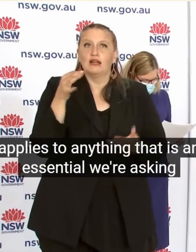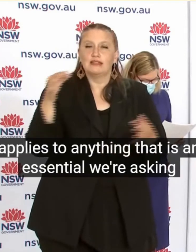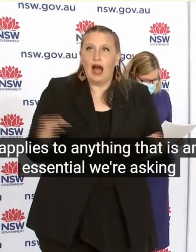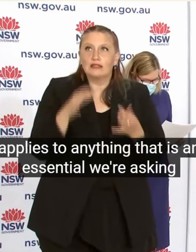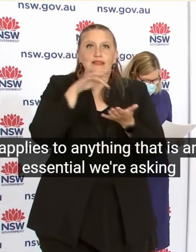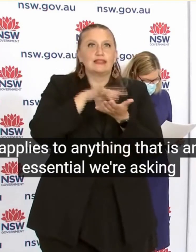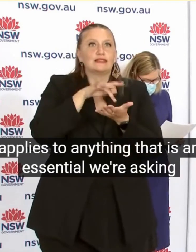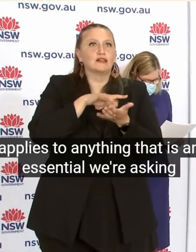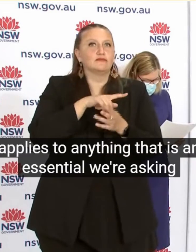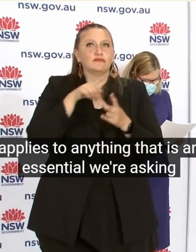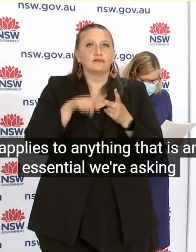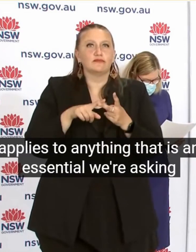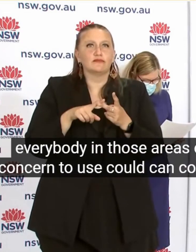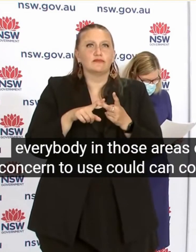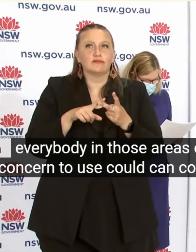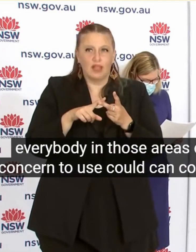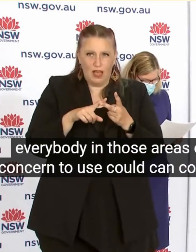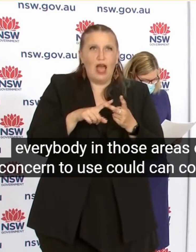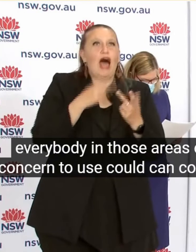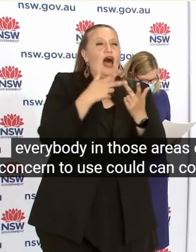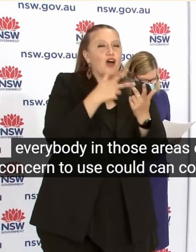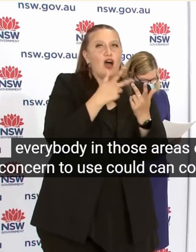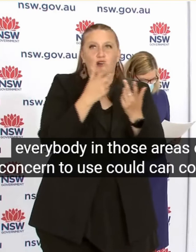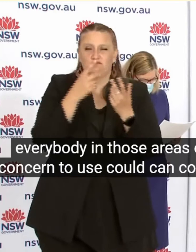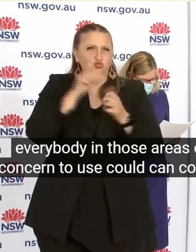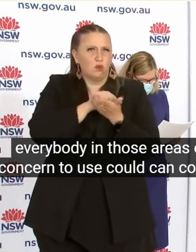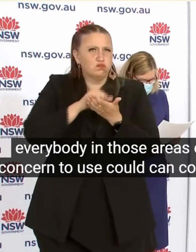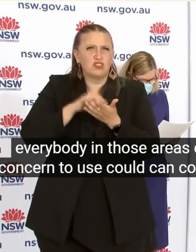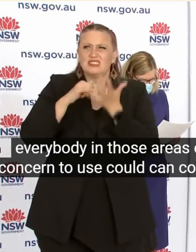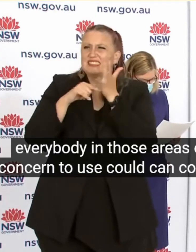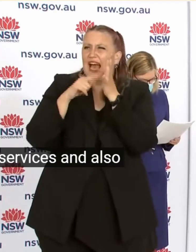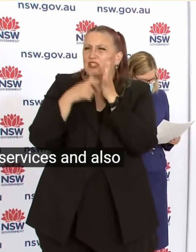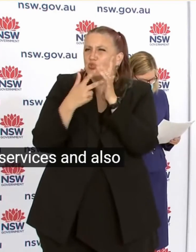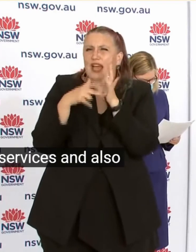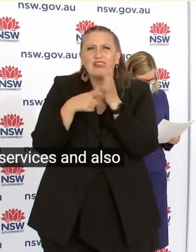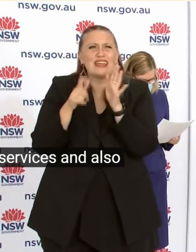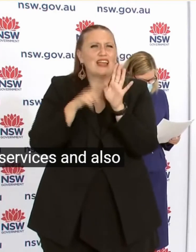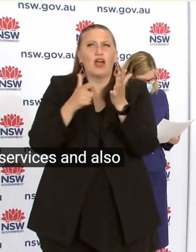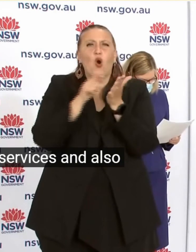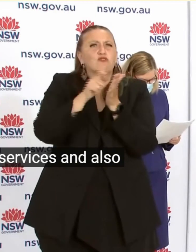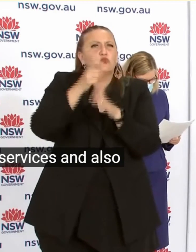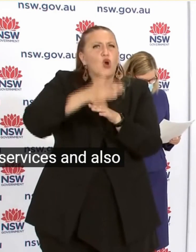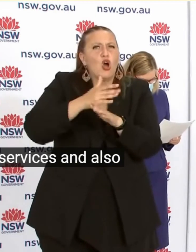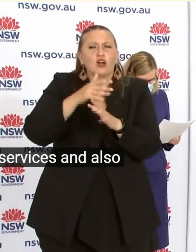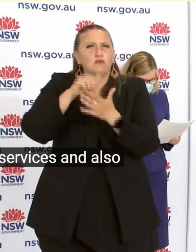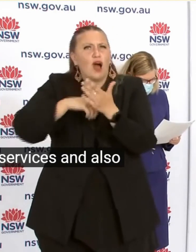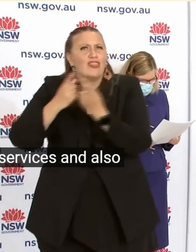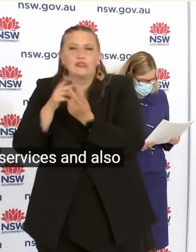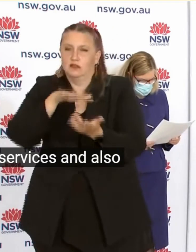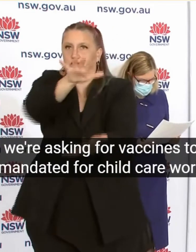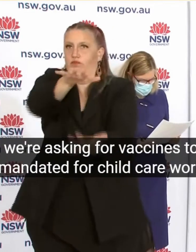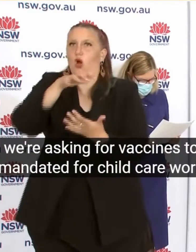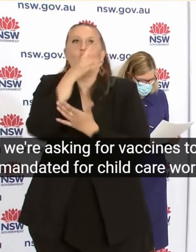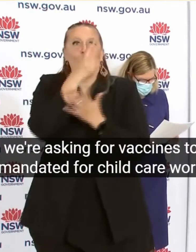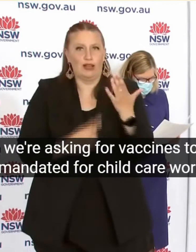of concern To use click and collect services And also we're asking for vaccines to be mandated For childcare workers and disability